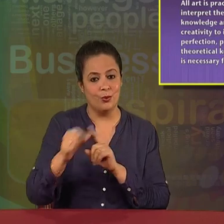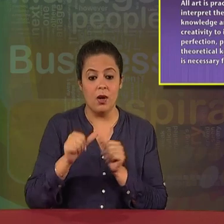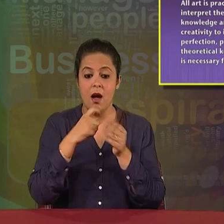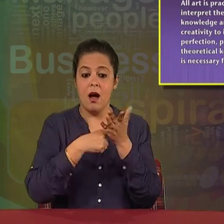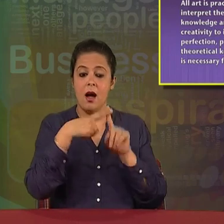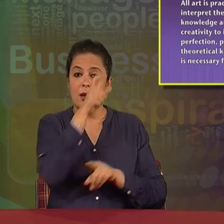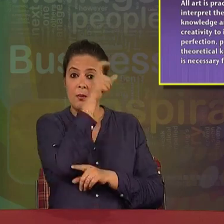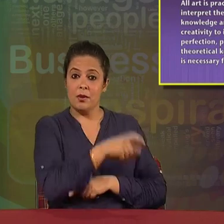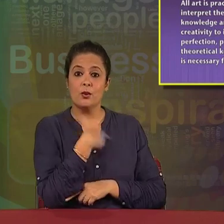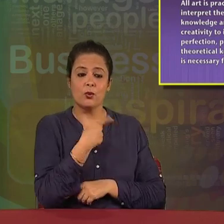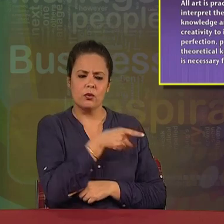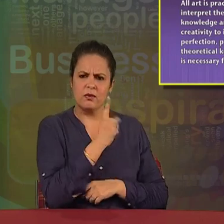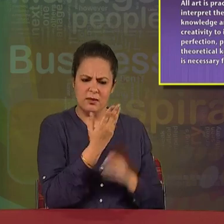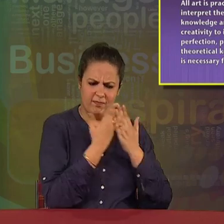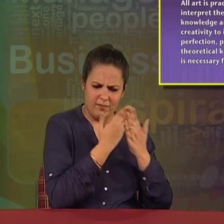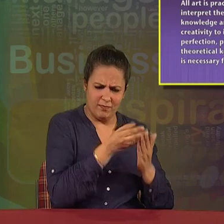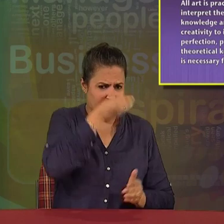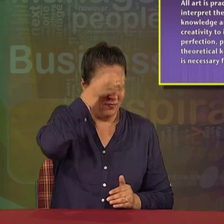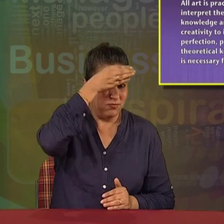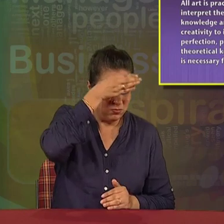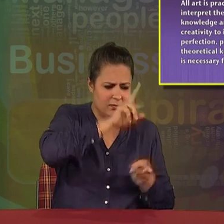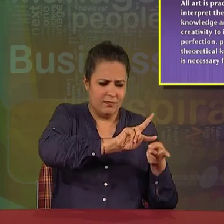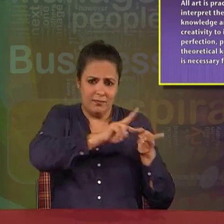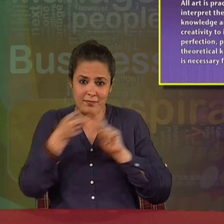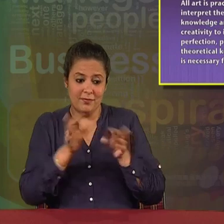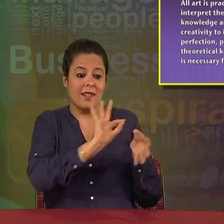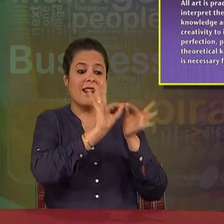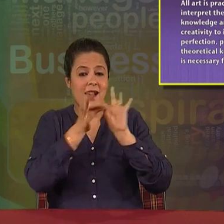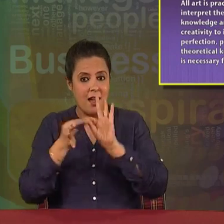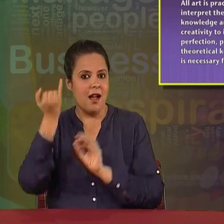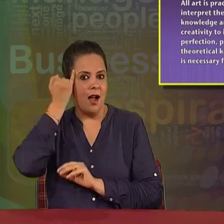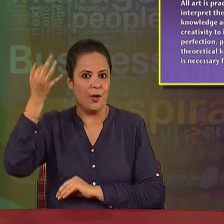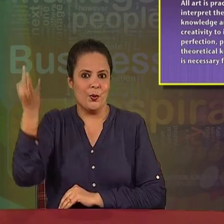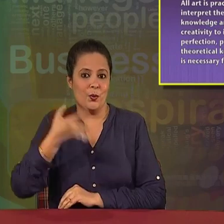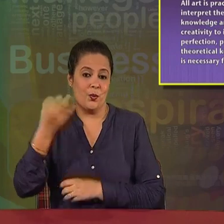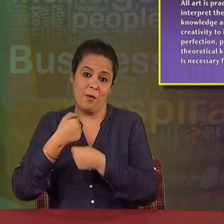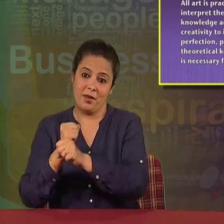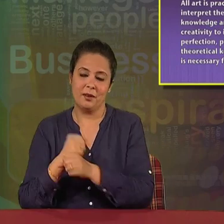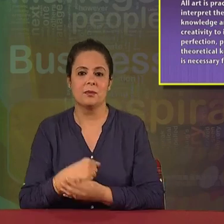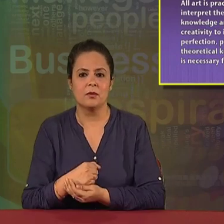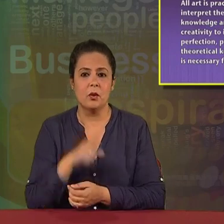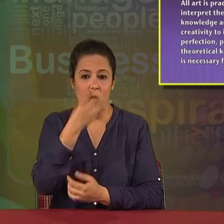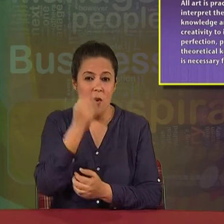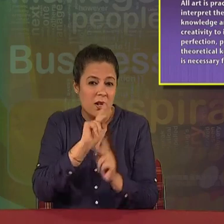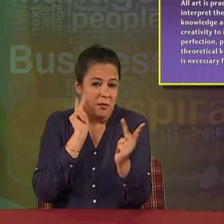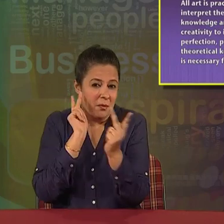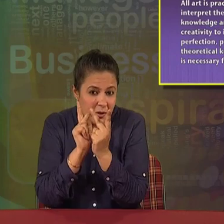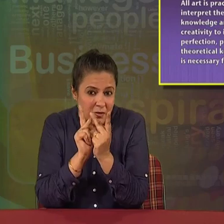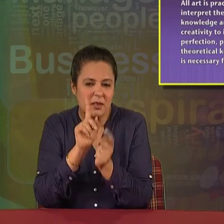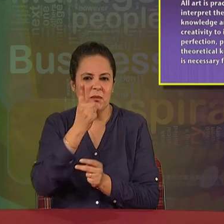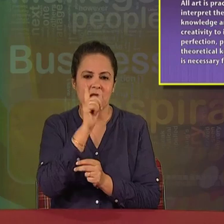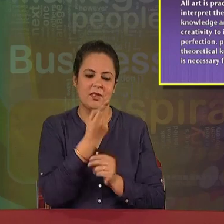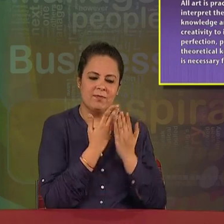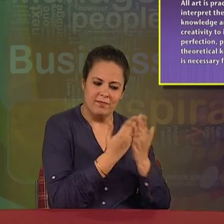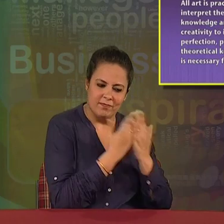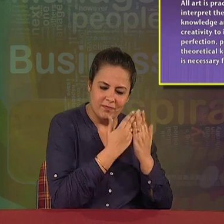must interpret the theoretical knowledge and apply his own creativity to it. To achieve perfection, practice of the theoretical